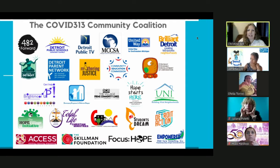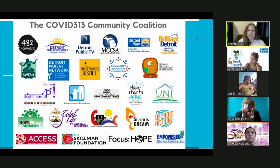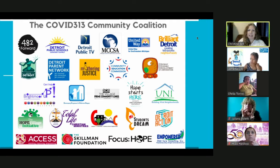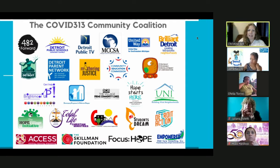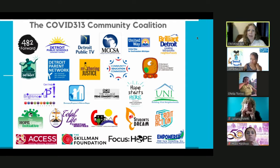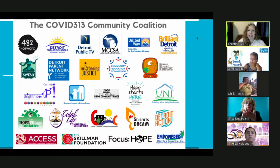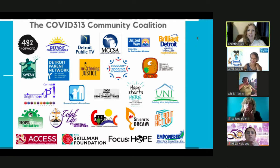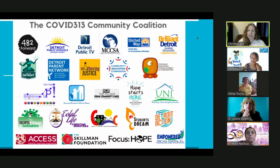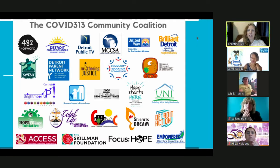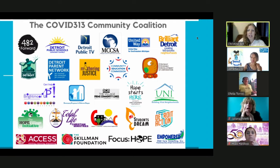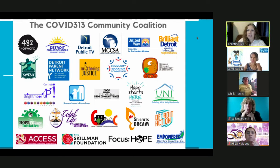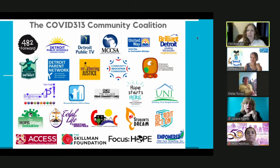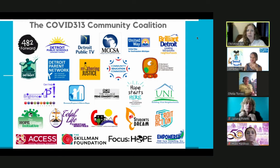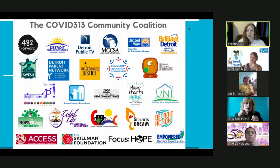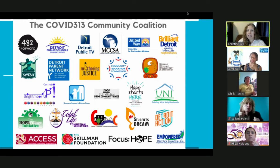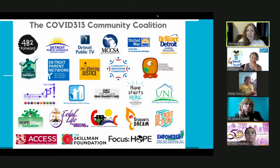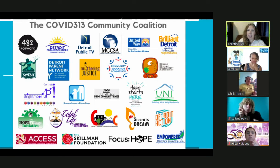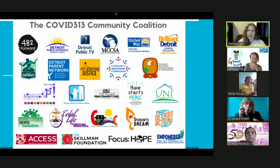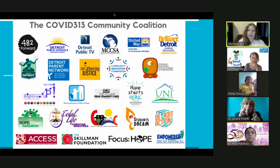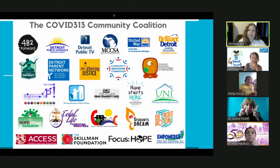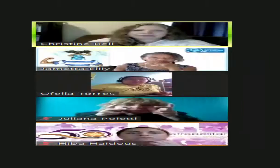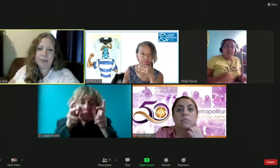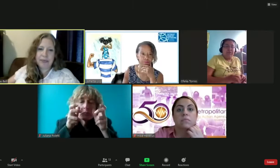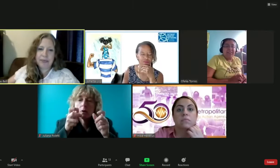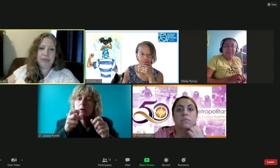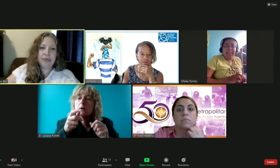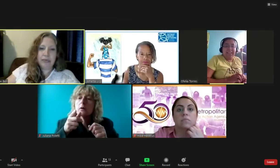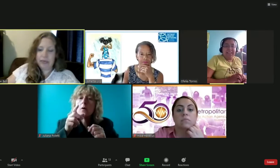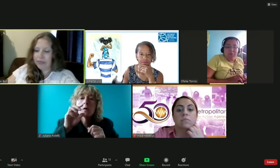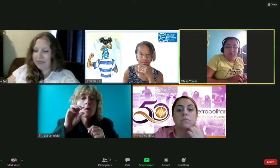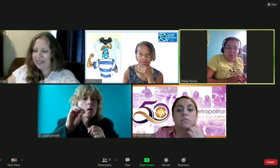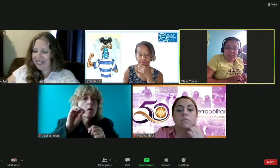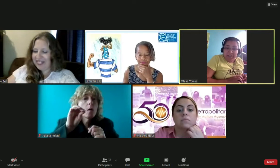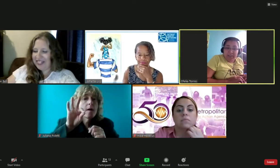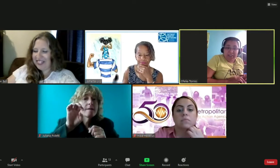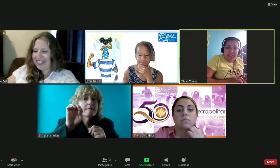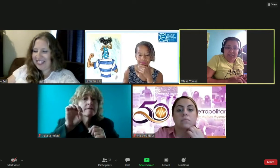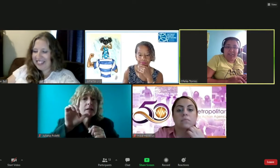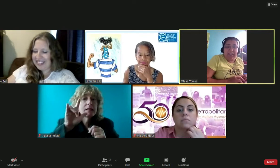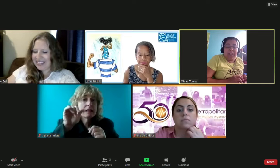to listen to spanish interpretation thank you